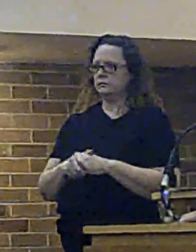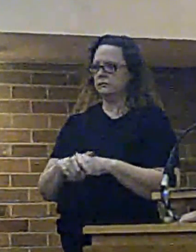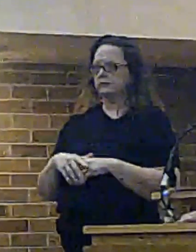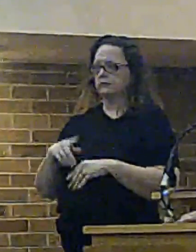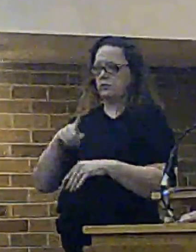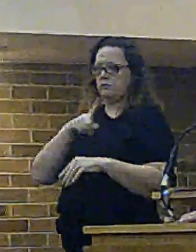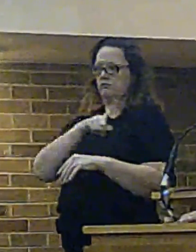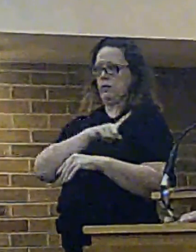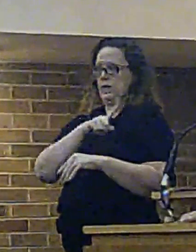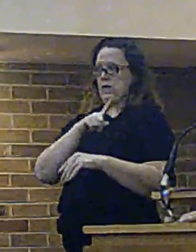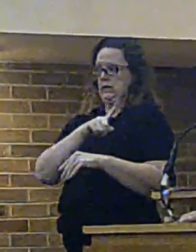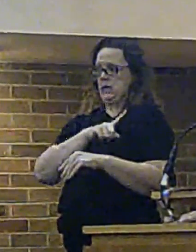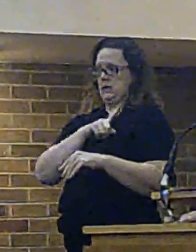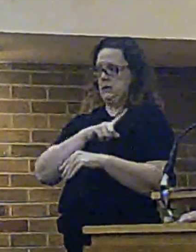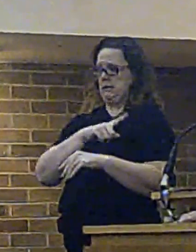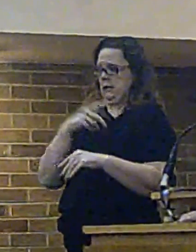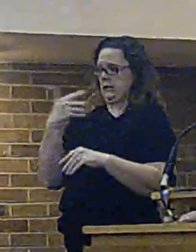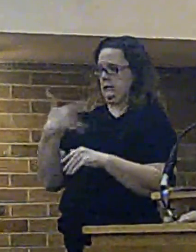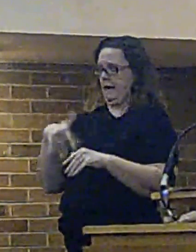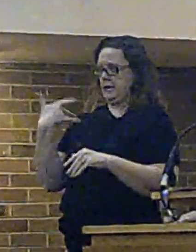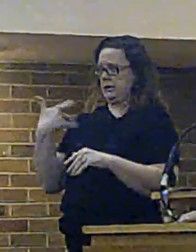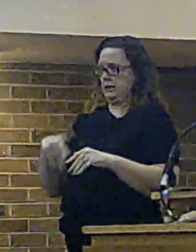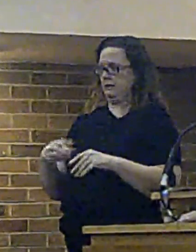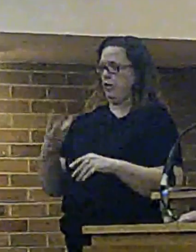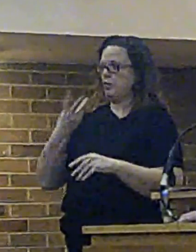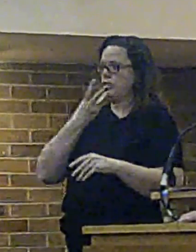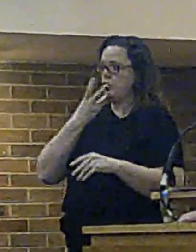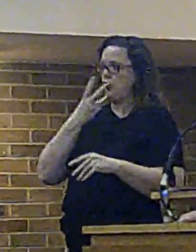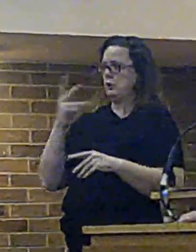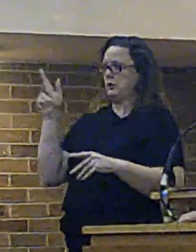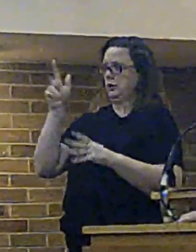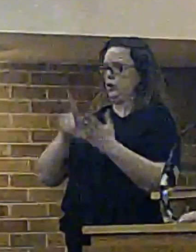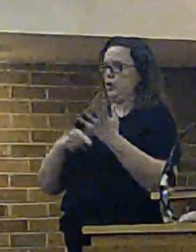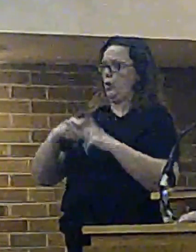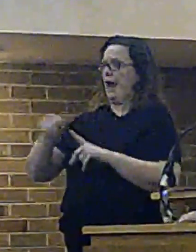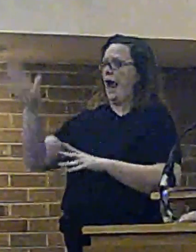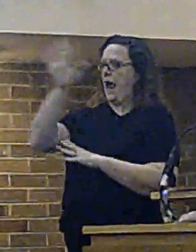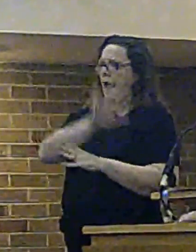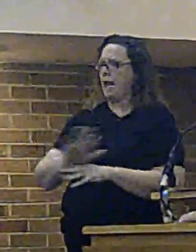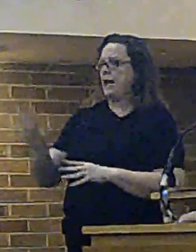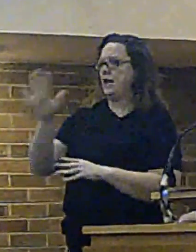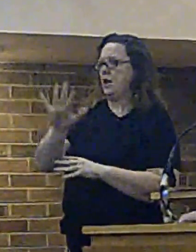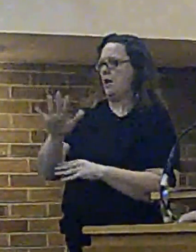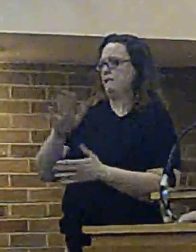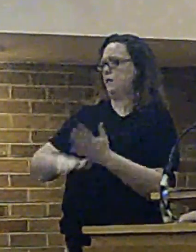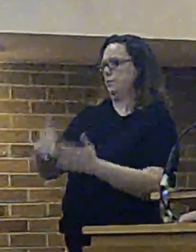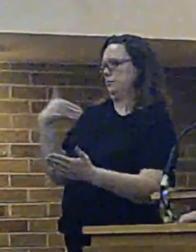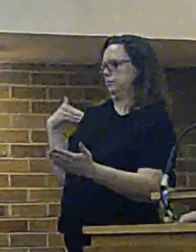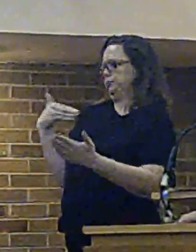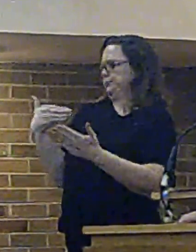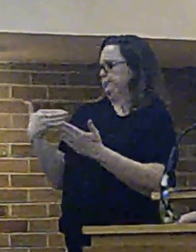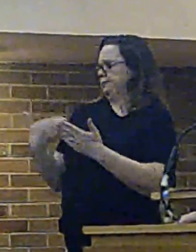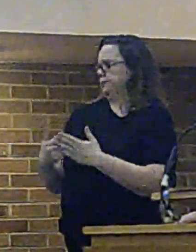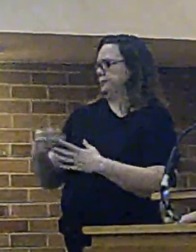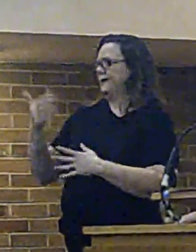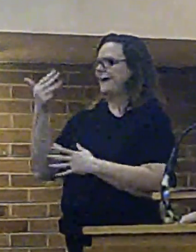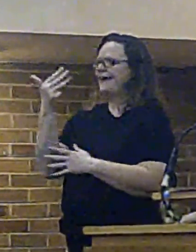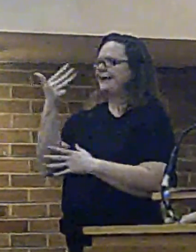for that would stay back to the 1950s. The Fire Services Act of 1947